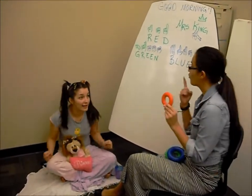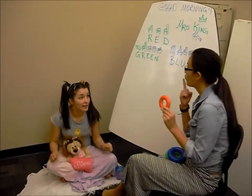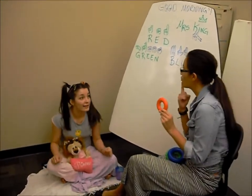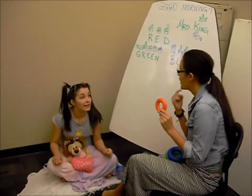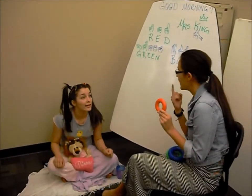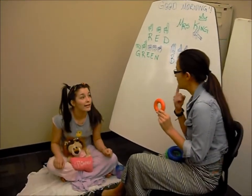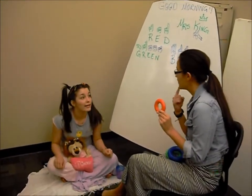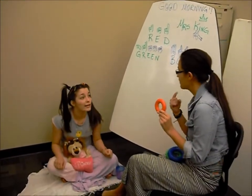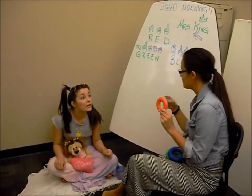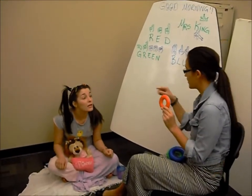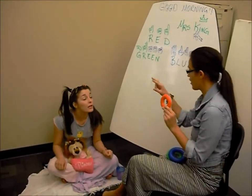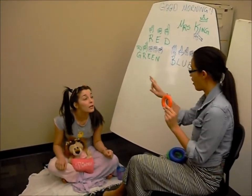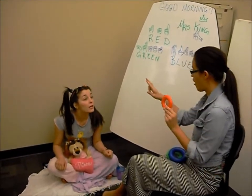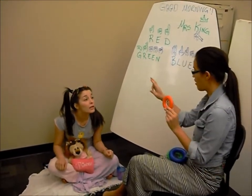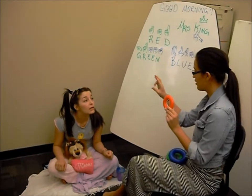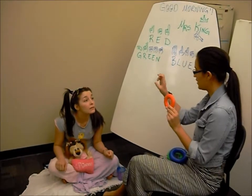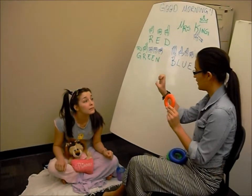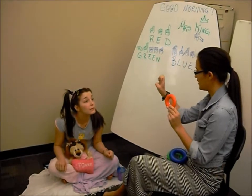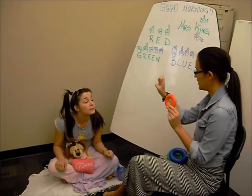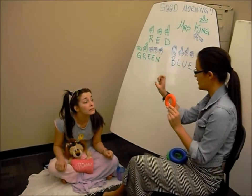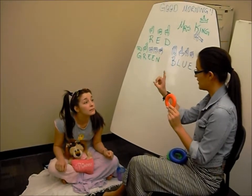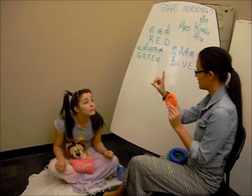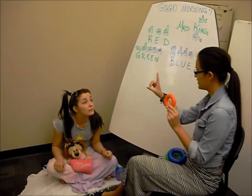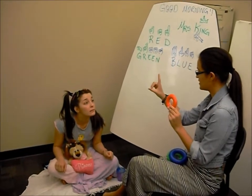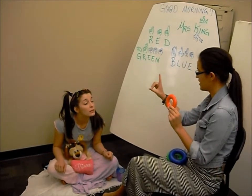Red. R. E. D.